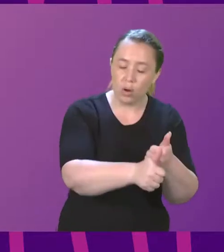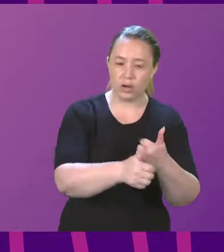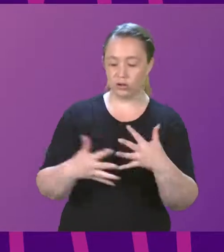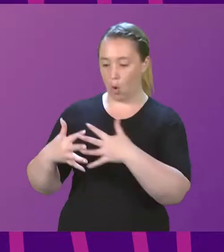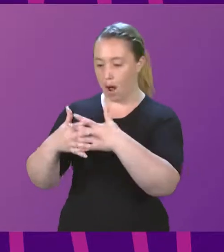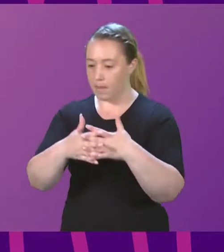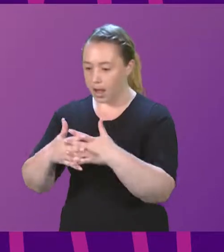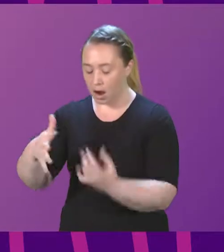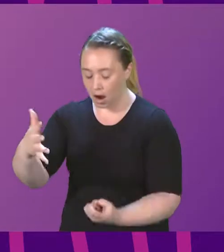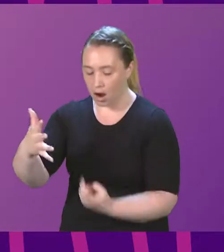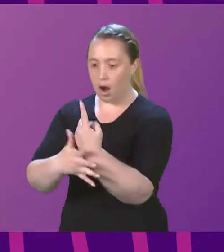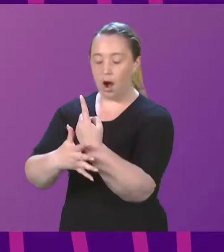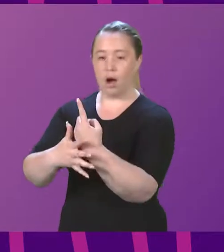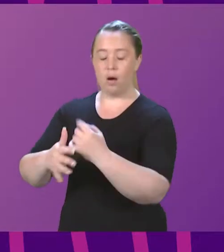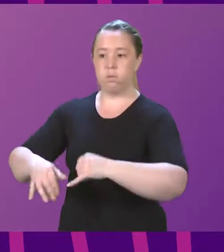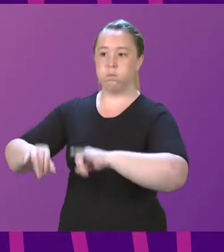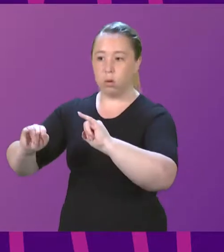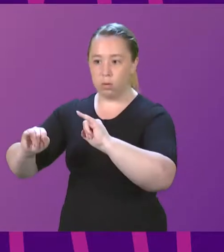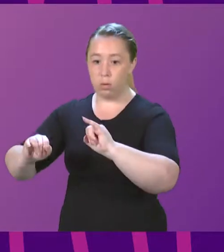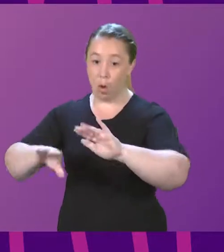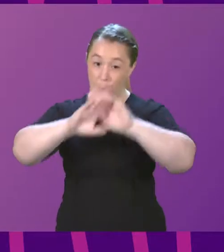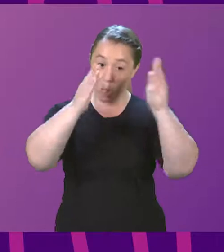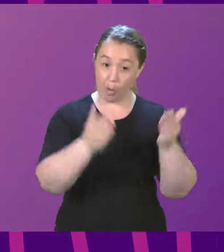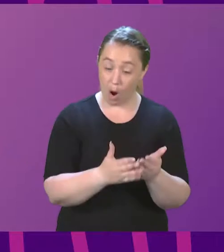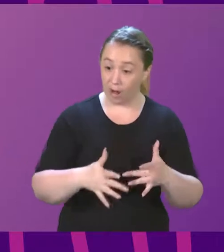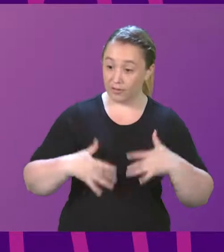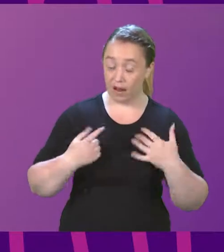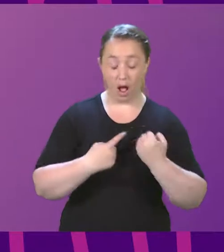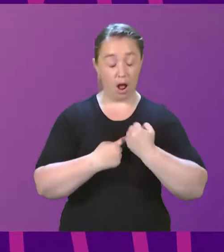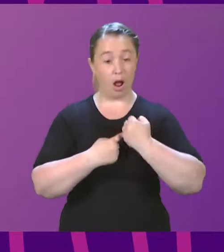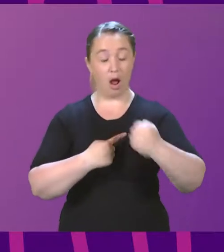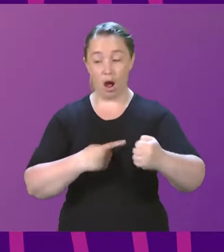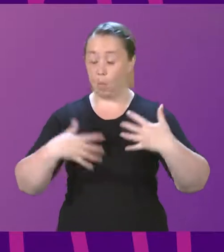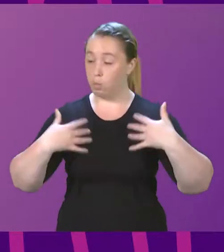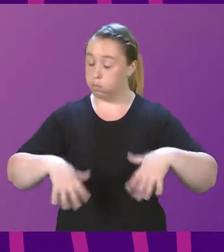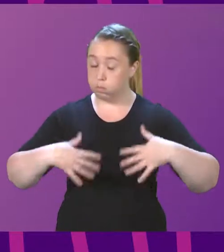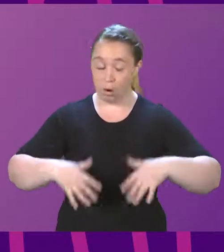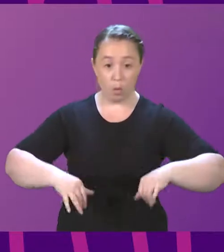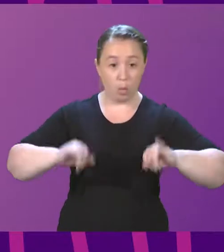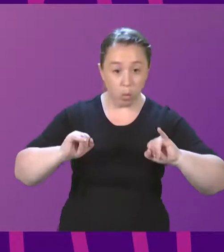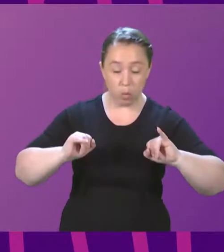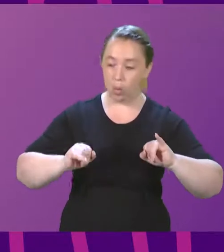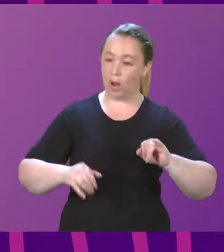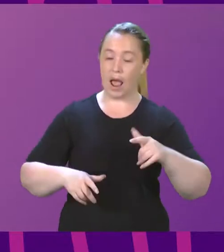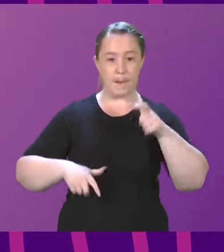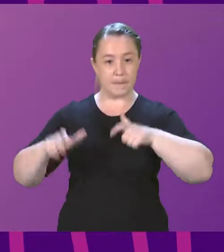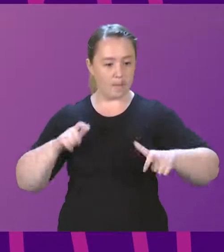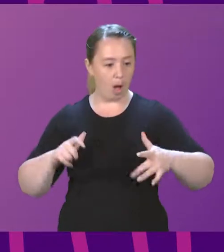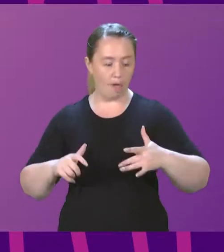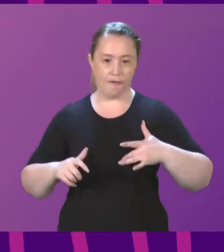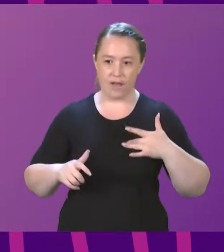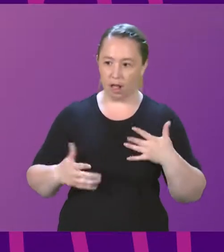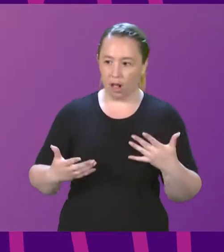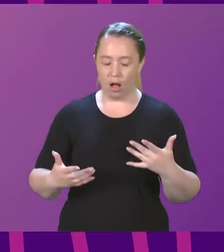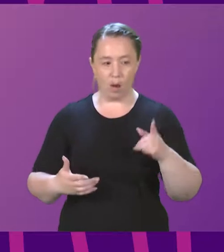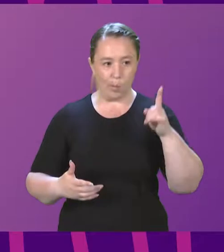shockwave around the world and all of us, as women with concerns about women's rights, are feeling frightened